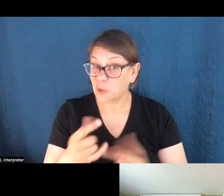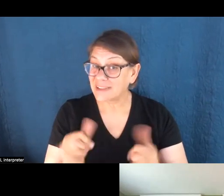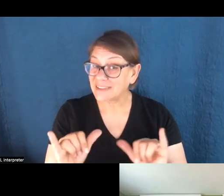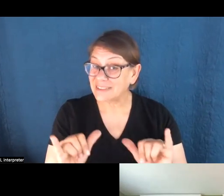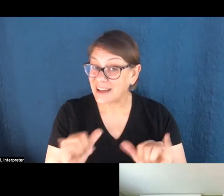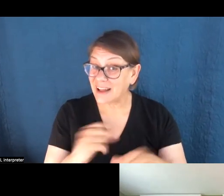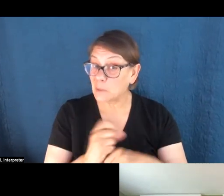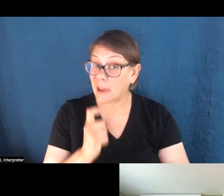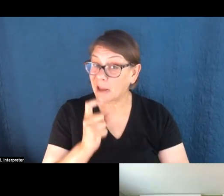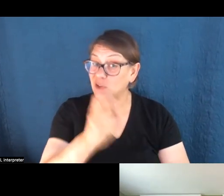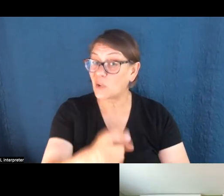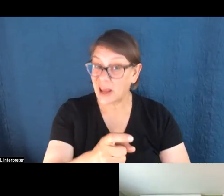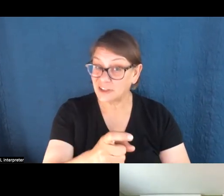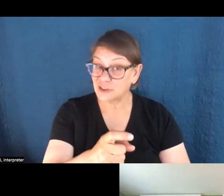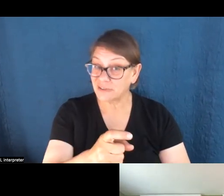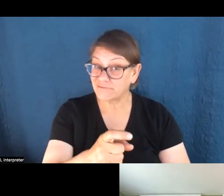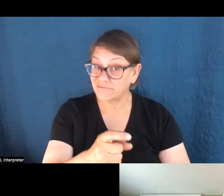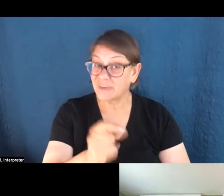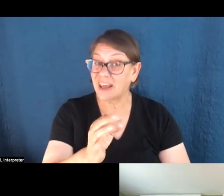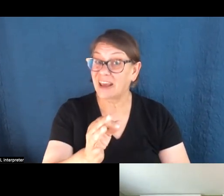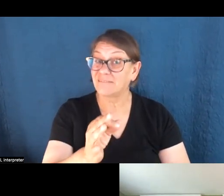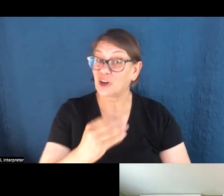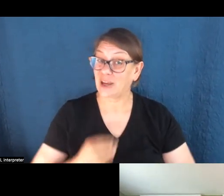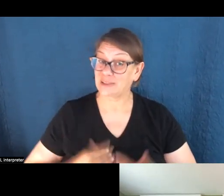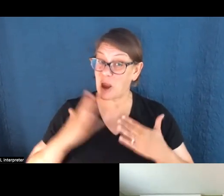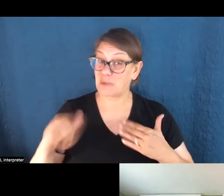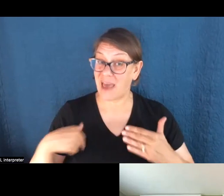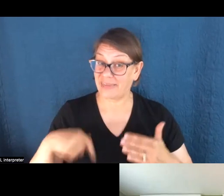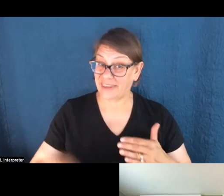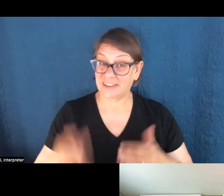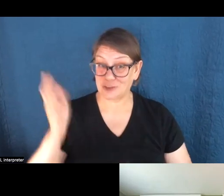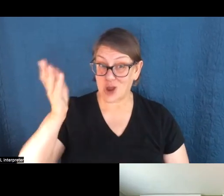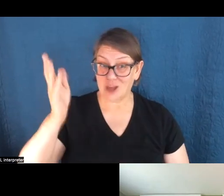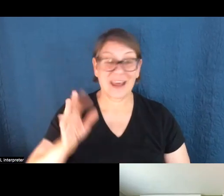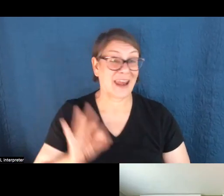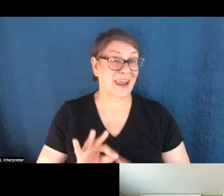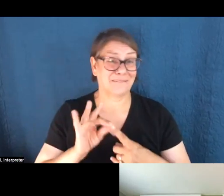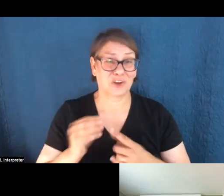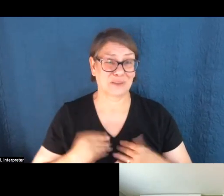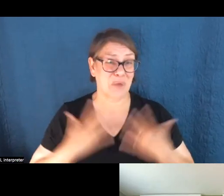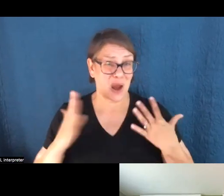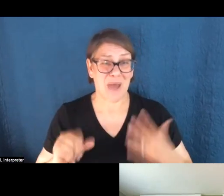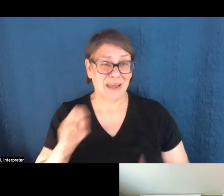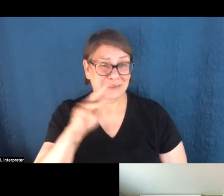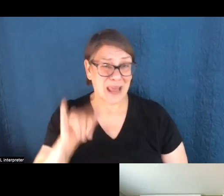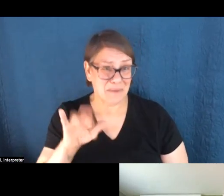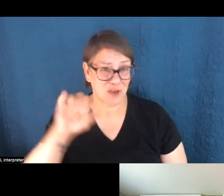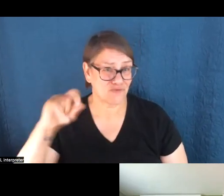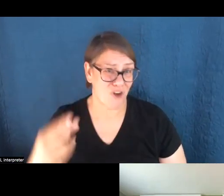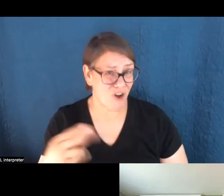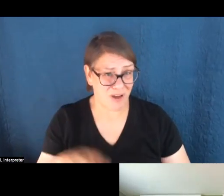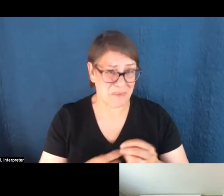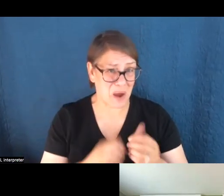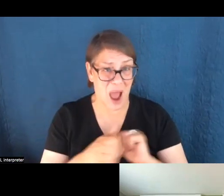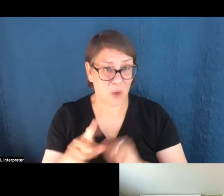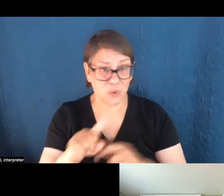make, um, a gift if you're inspired by the, these talks. And certainly if you're inspired by everything Sammy Roth has to say about all of the ways